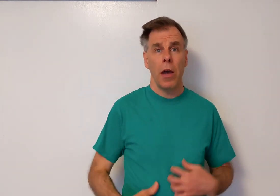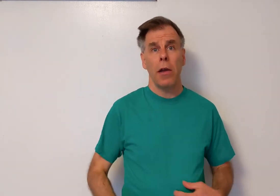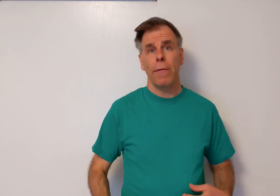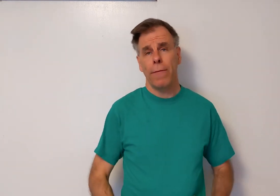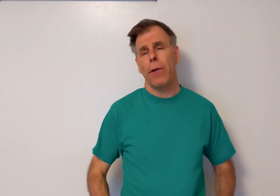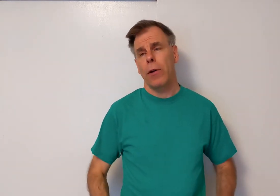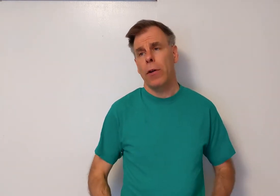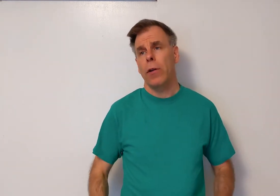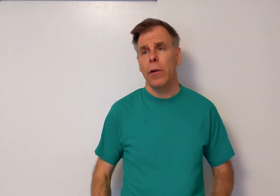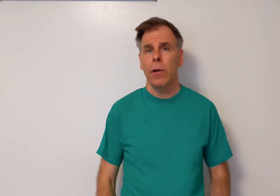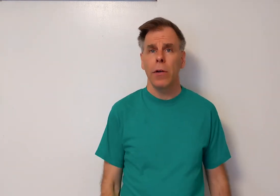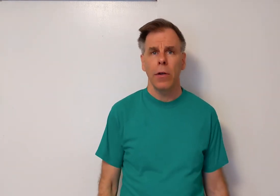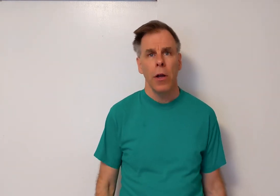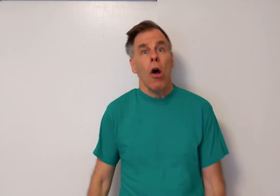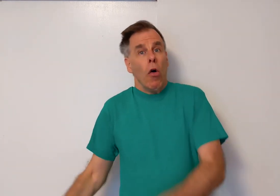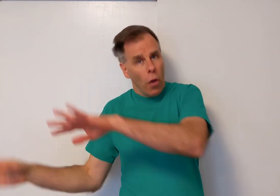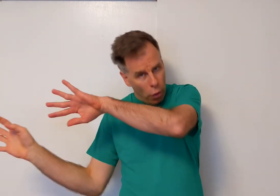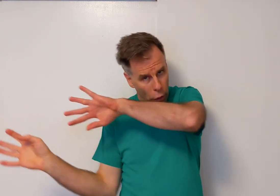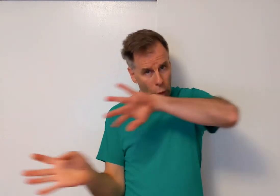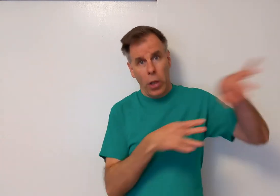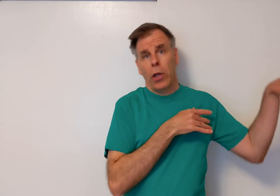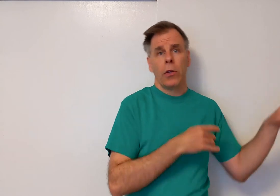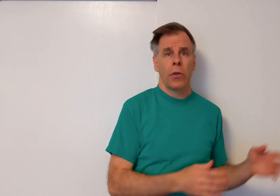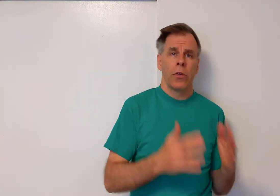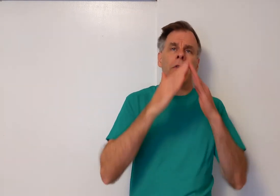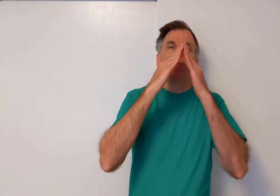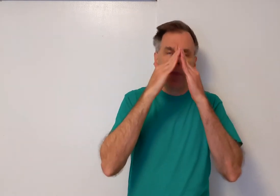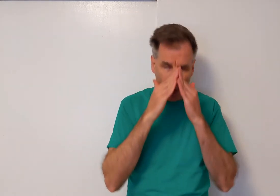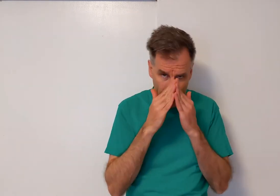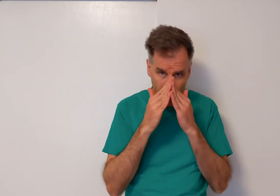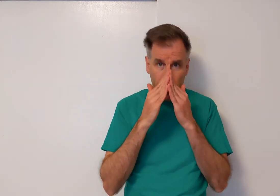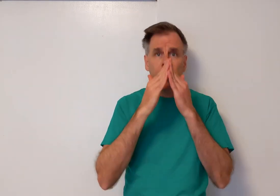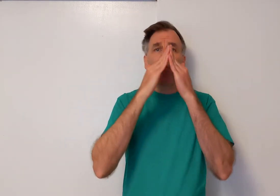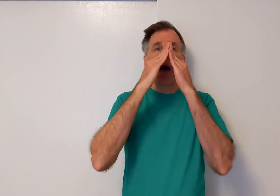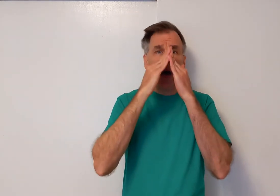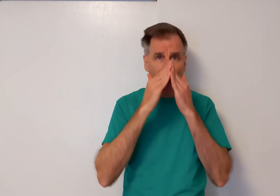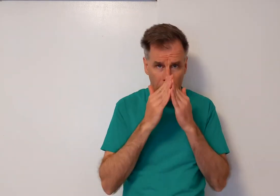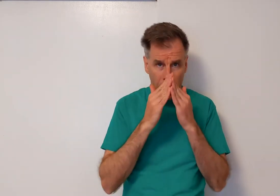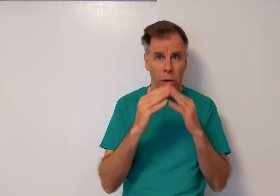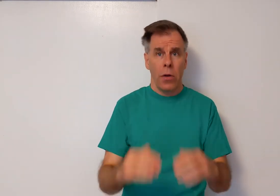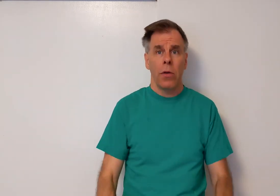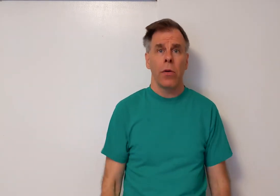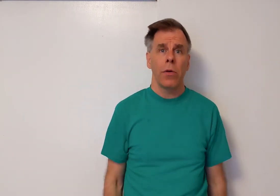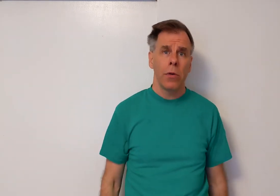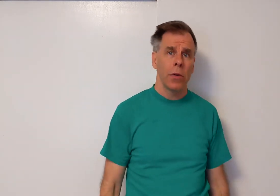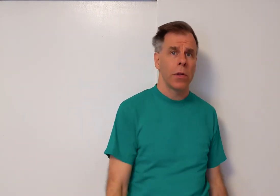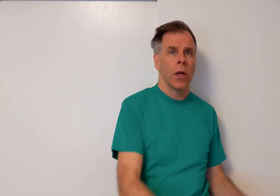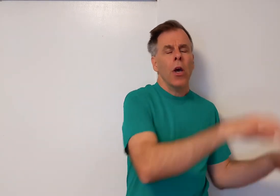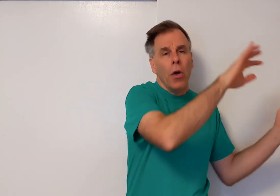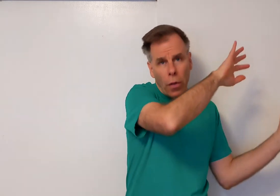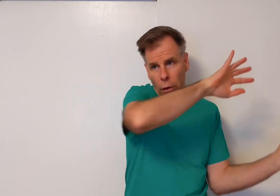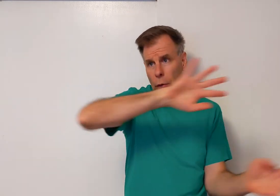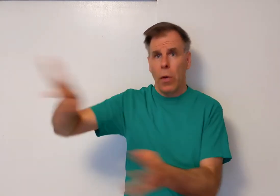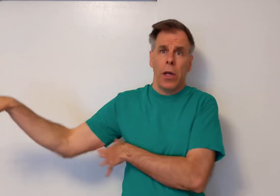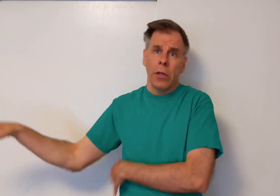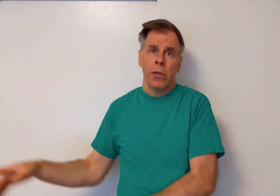fur. The wind blows my nose. The wind